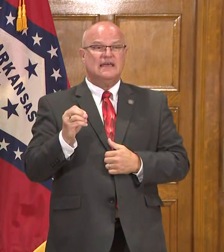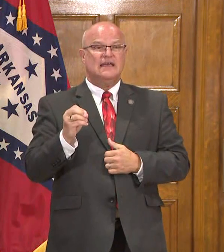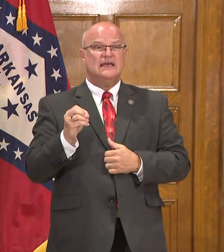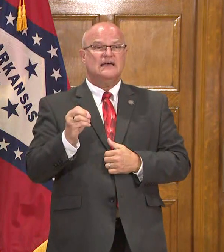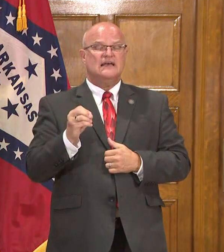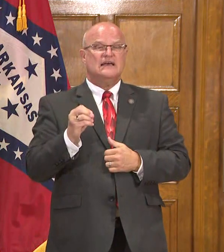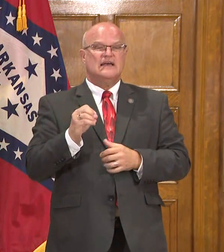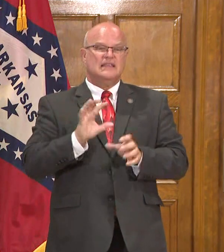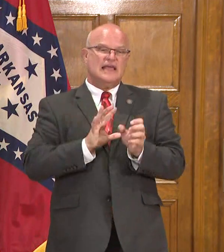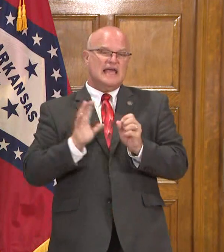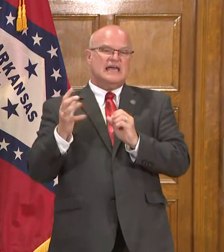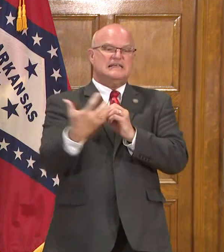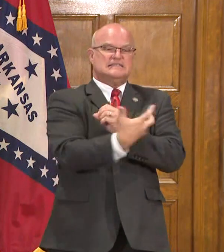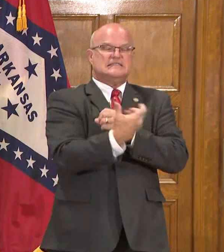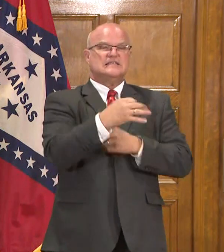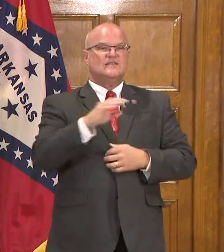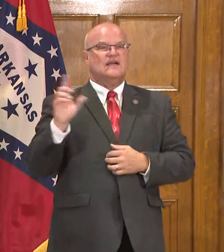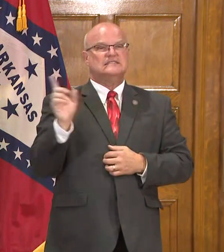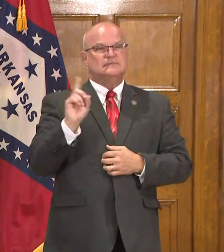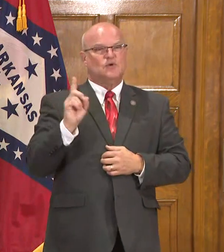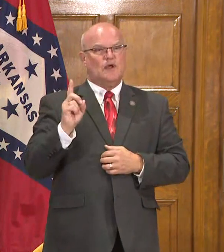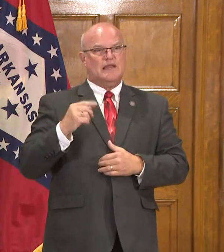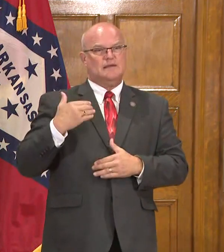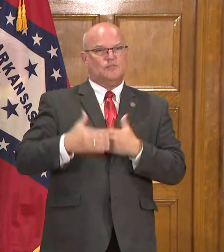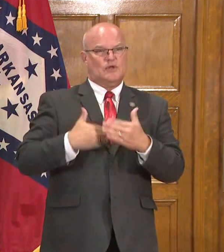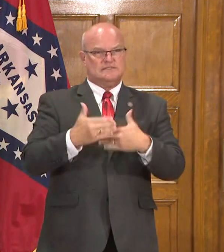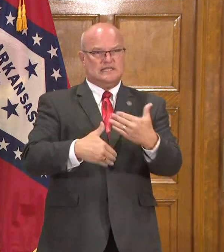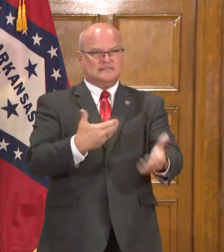essence of our democratic process.